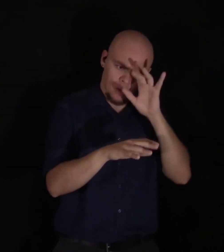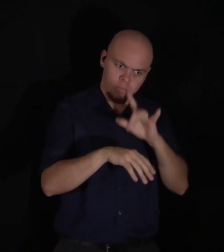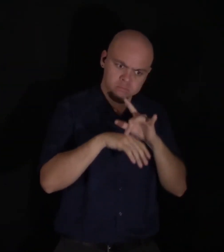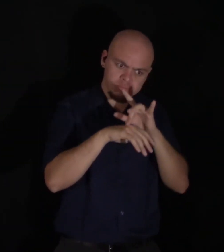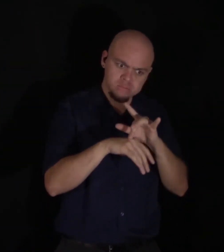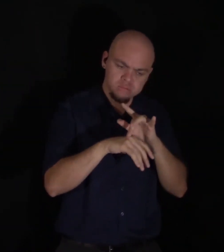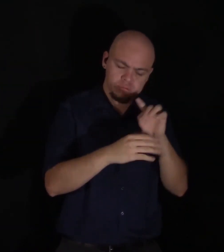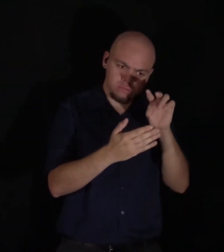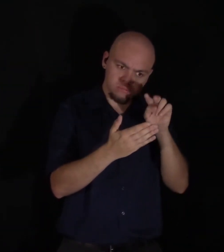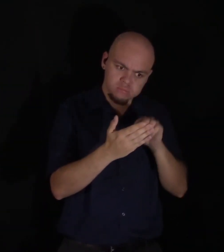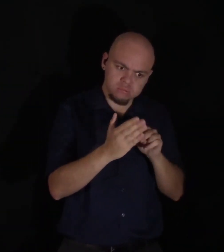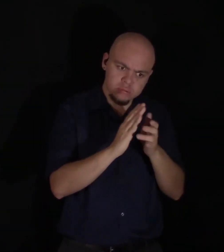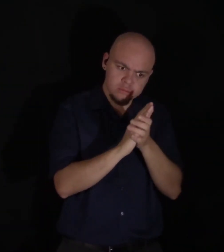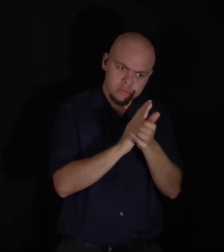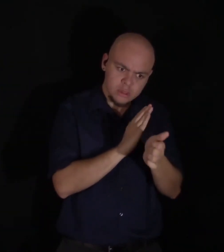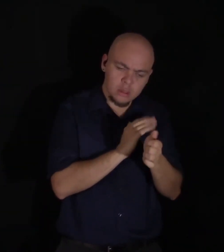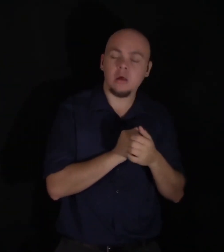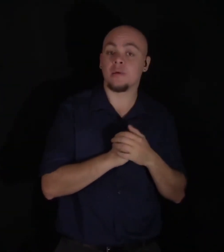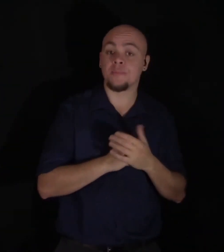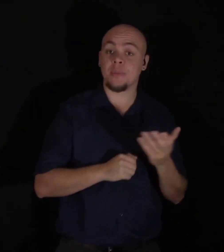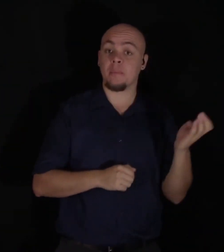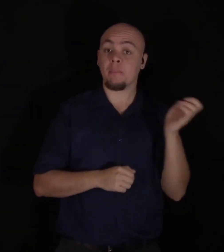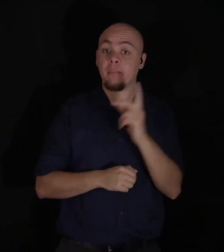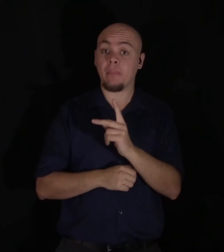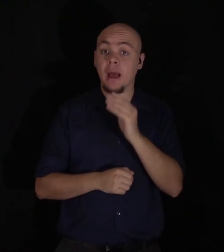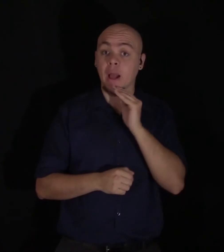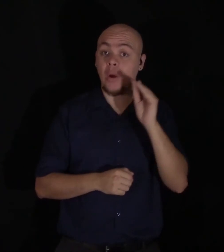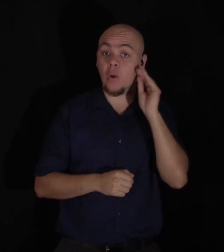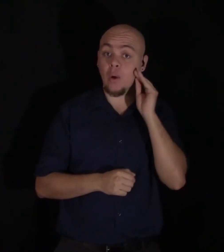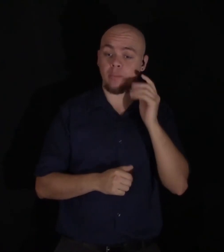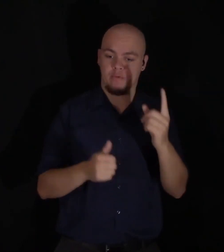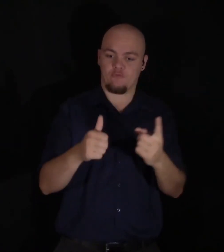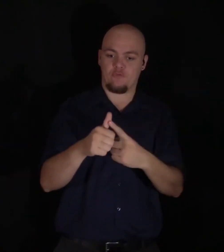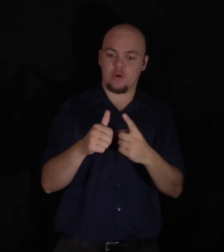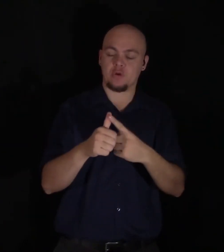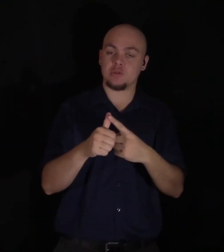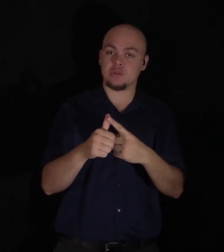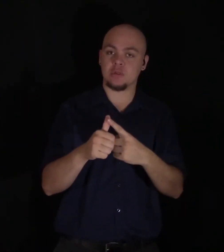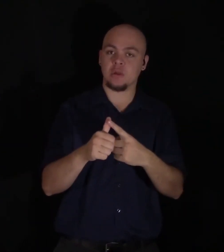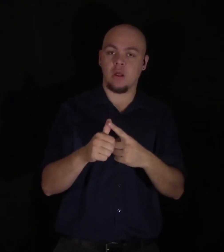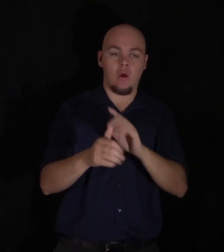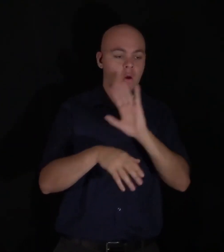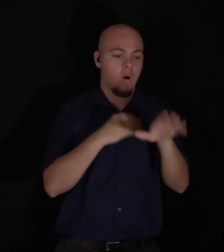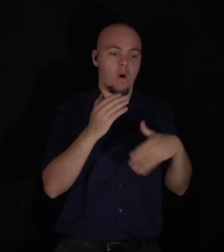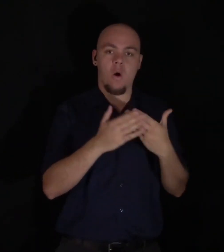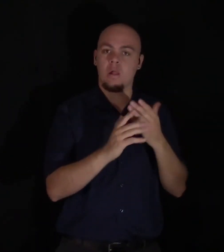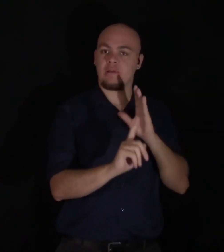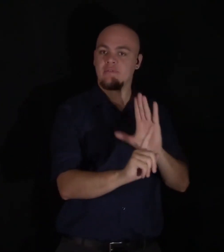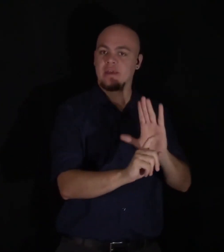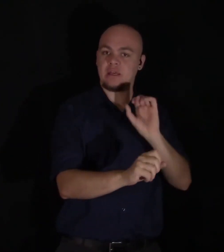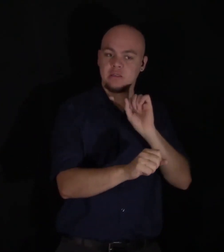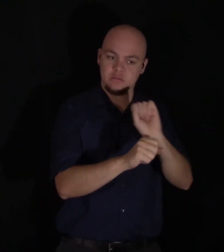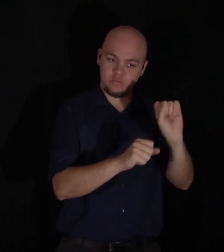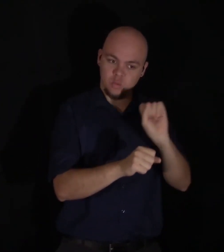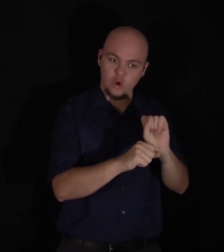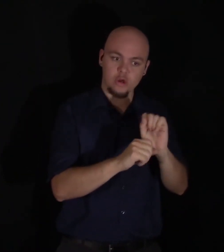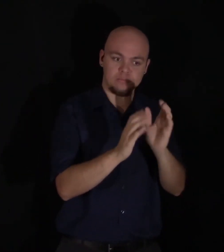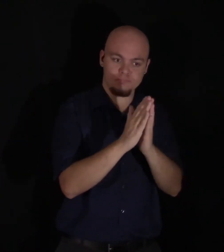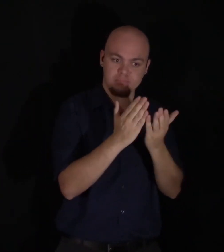When I returned home, my first care was to procure the whole works of this author, and afterwards of Paracelsus